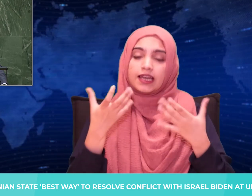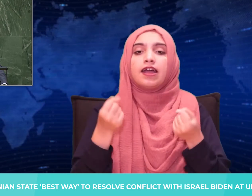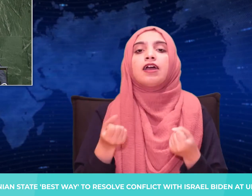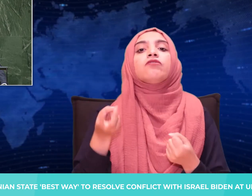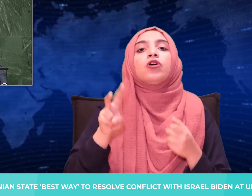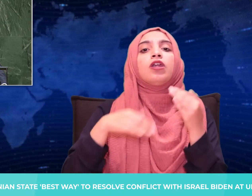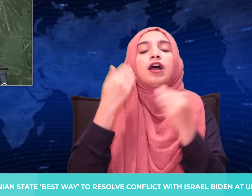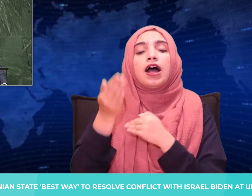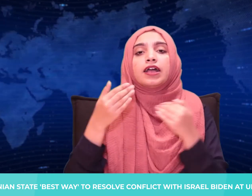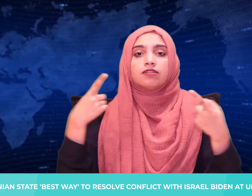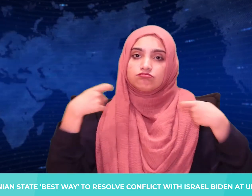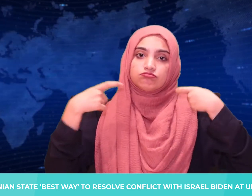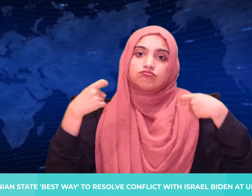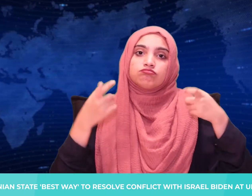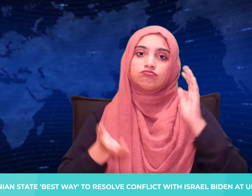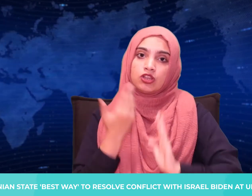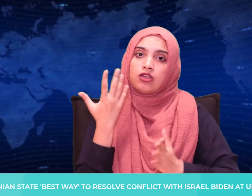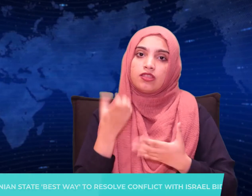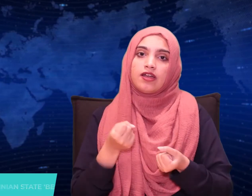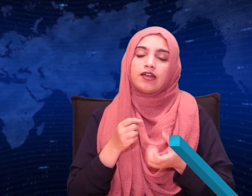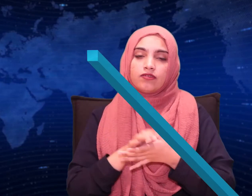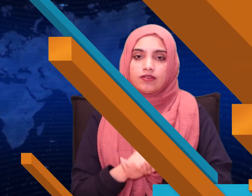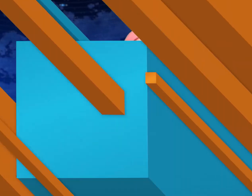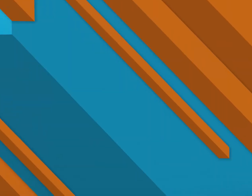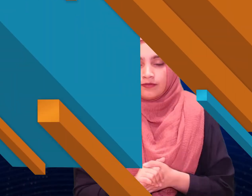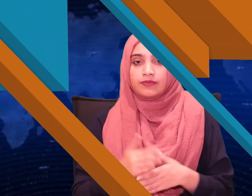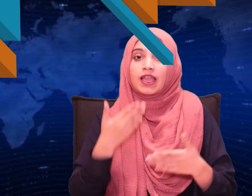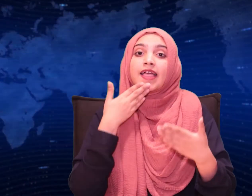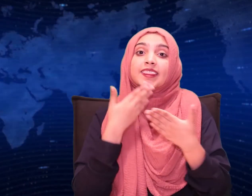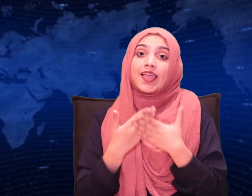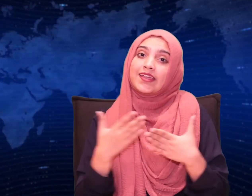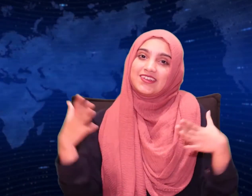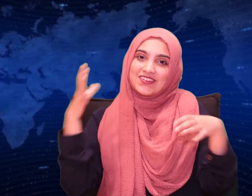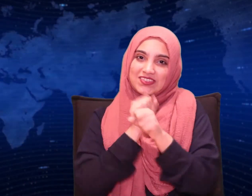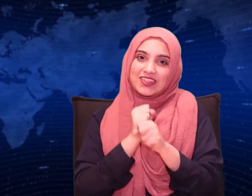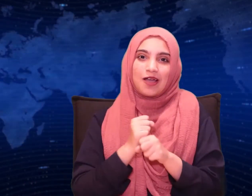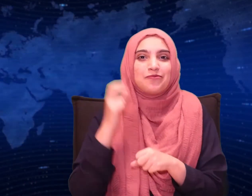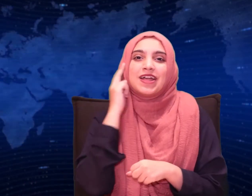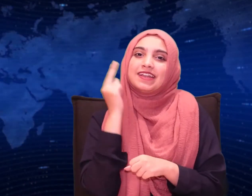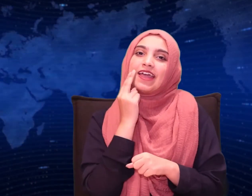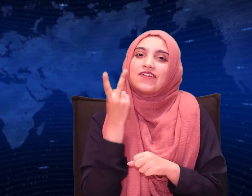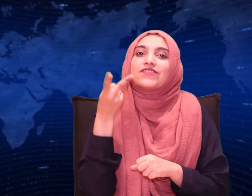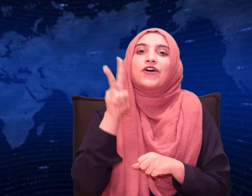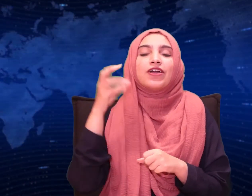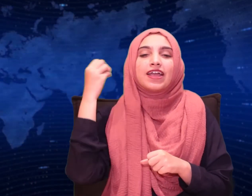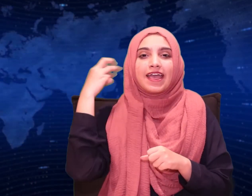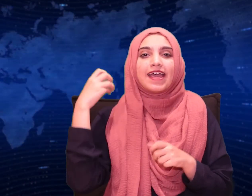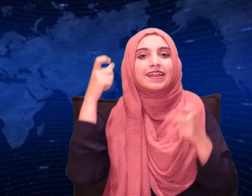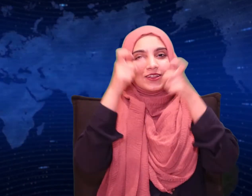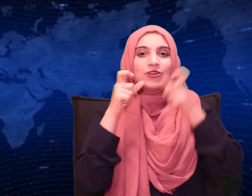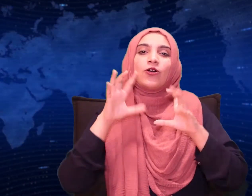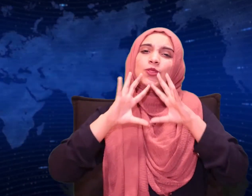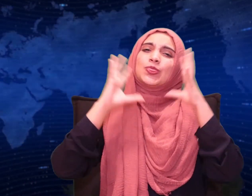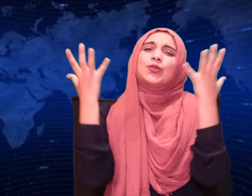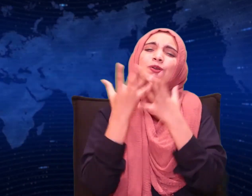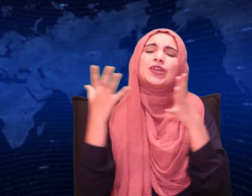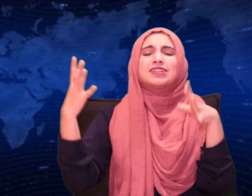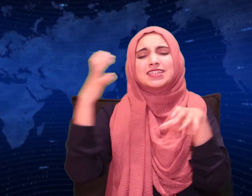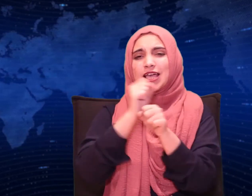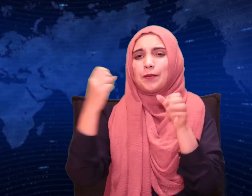This is a recipe for trouble. It would be far less predictable than you to all the deaf and hearing people around the world